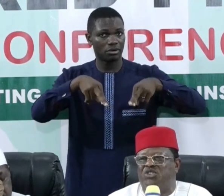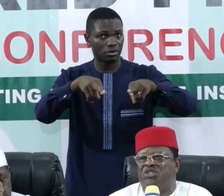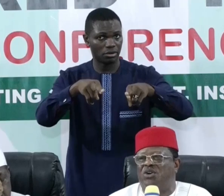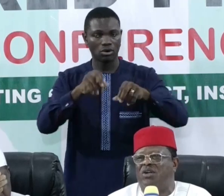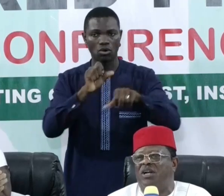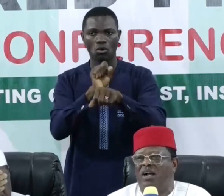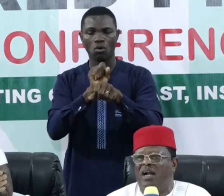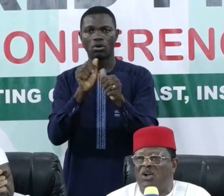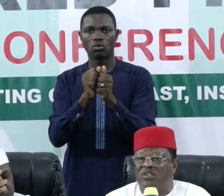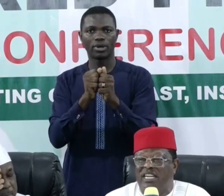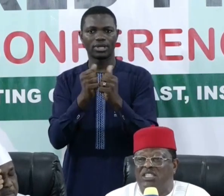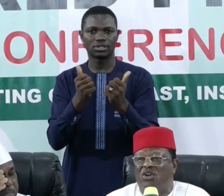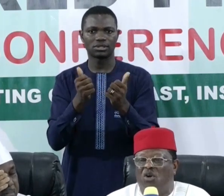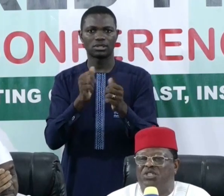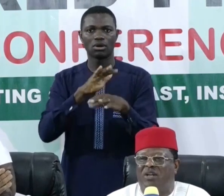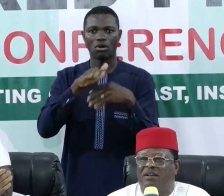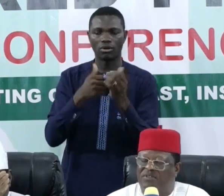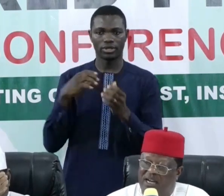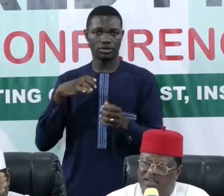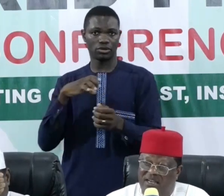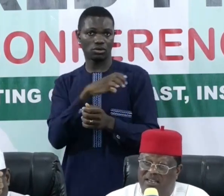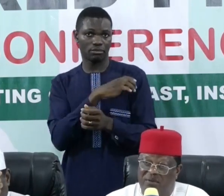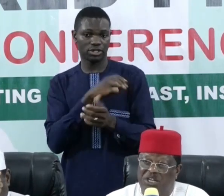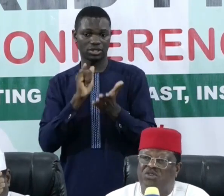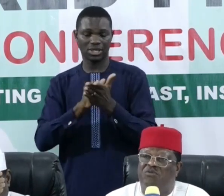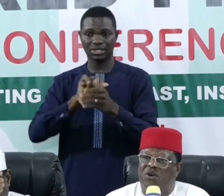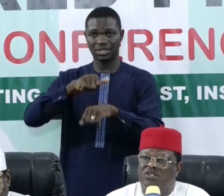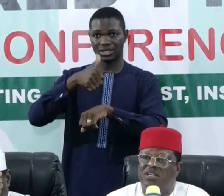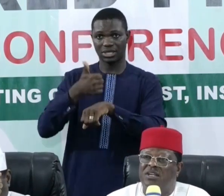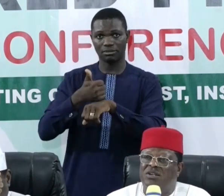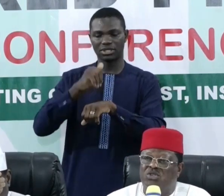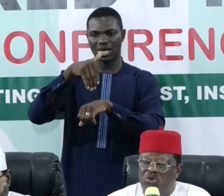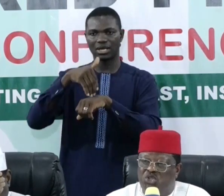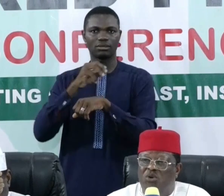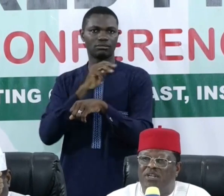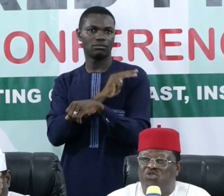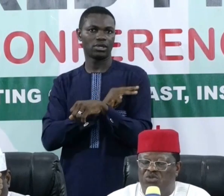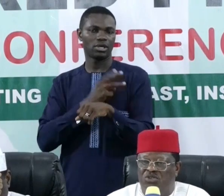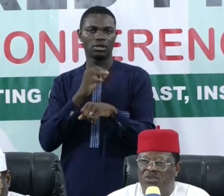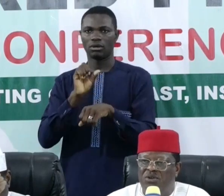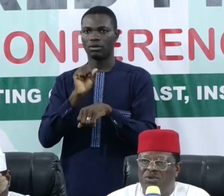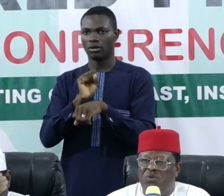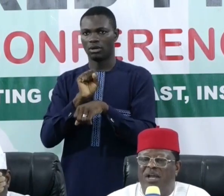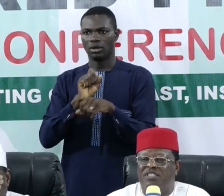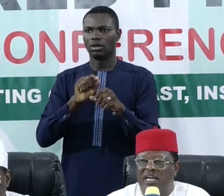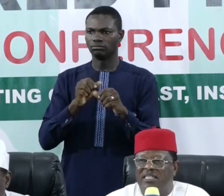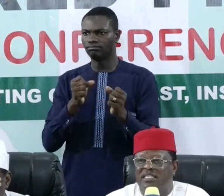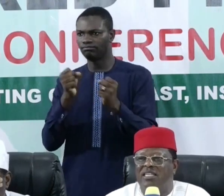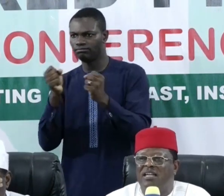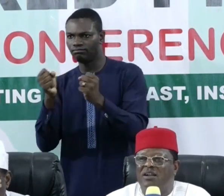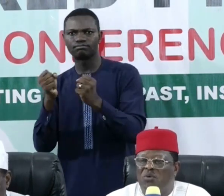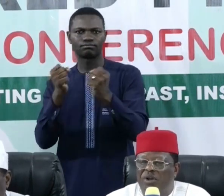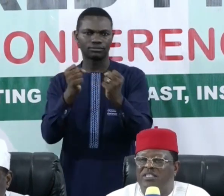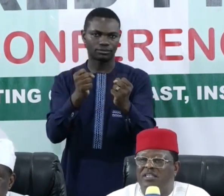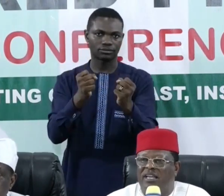Infrastructure and Concession Commission and the Minister of Works to tow this route. We have started